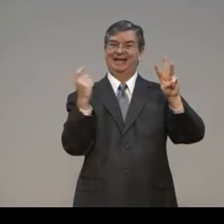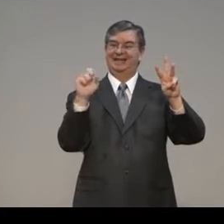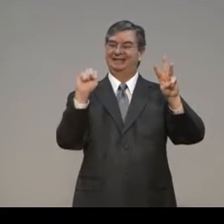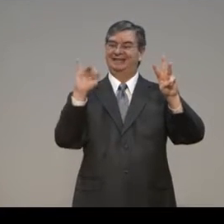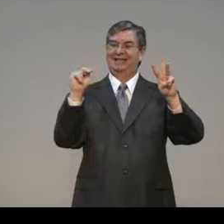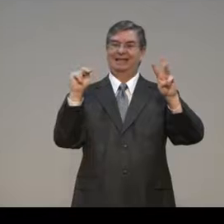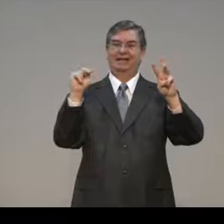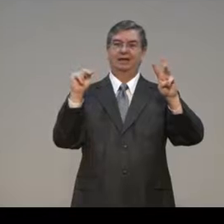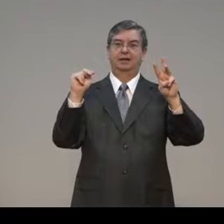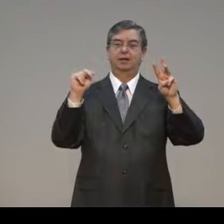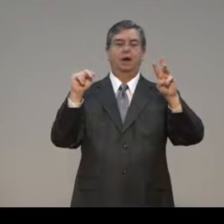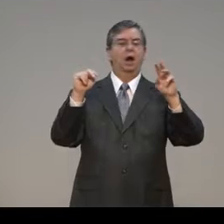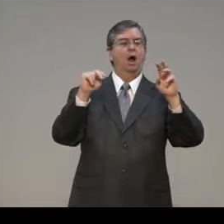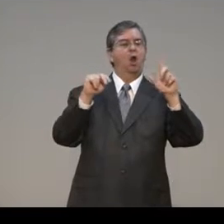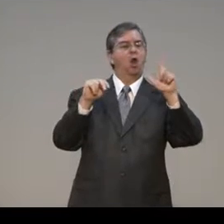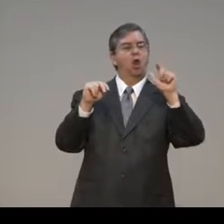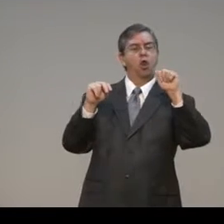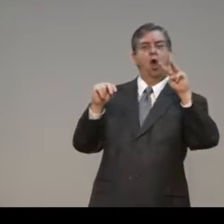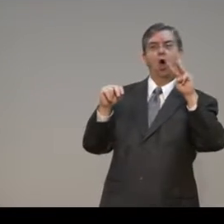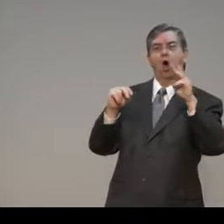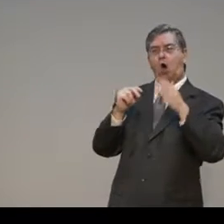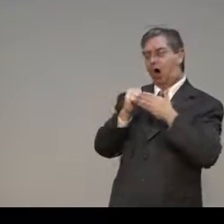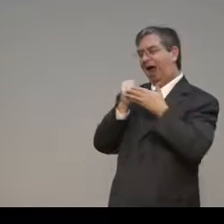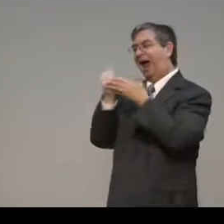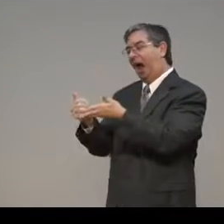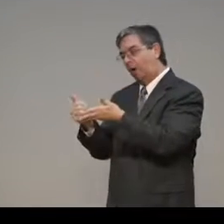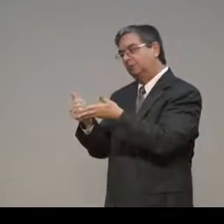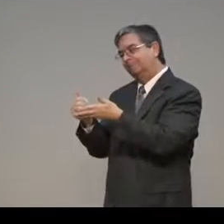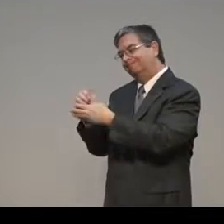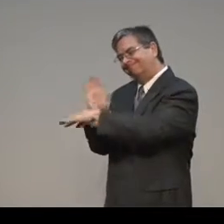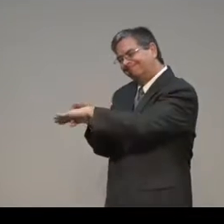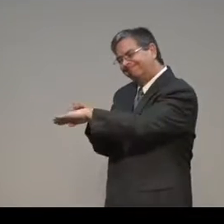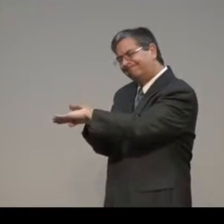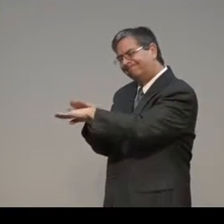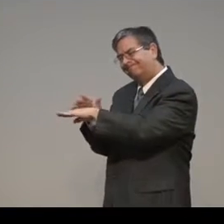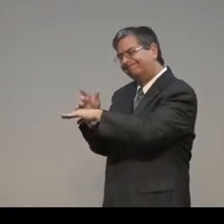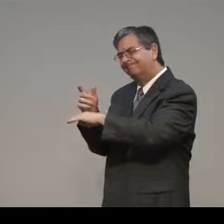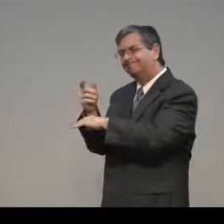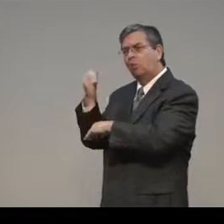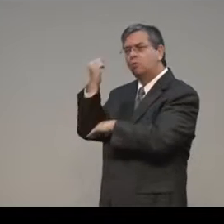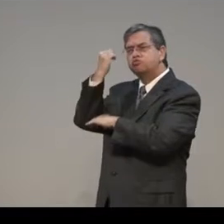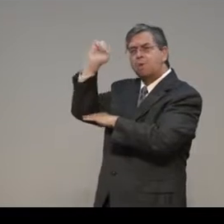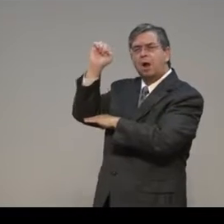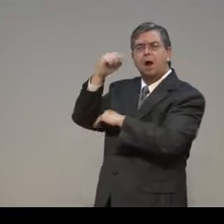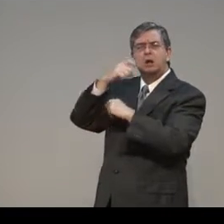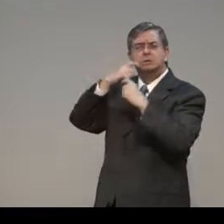Now, the law was there